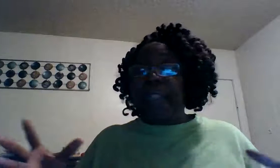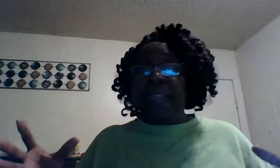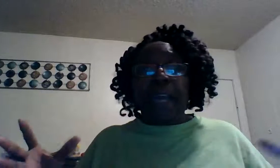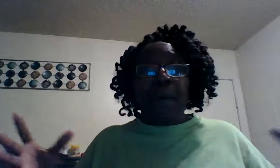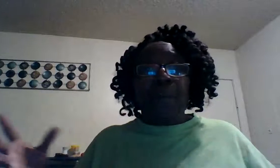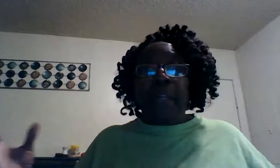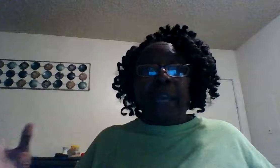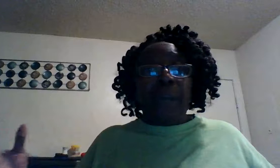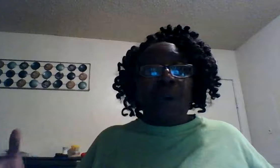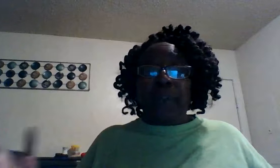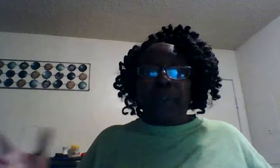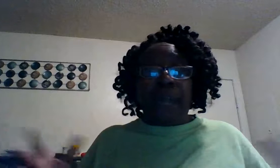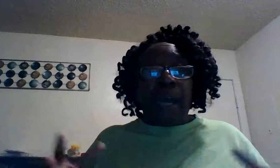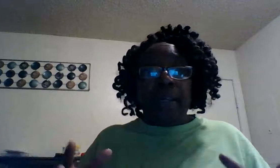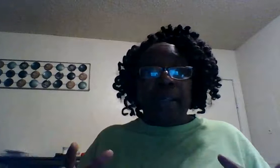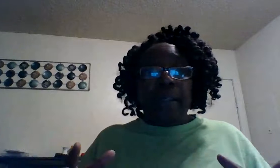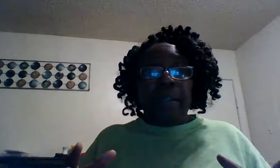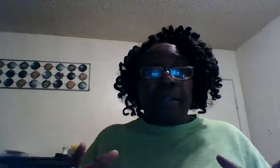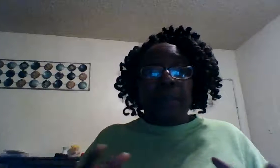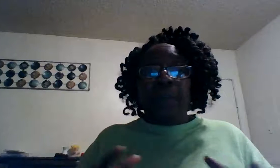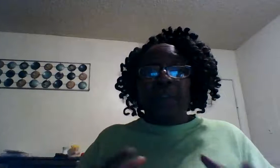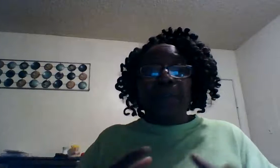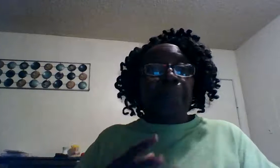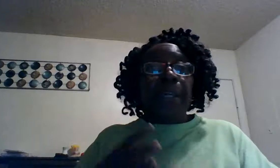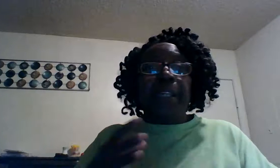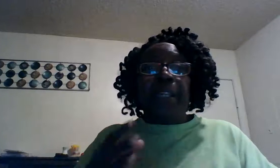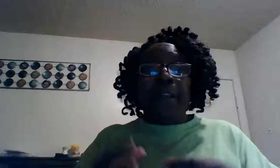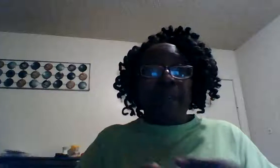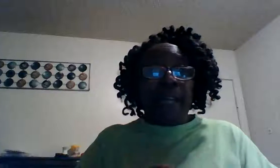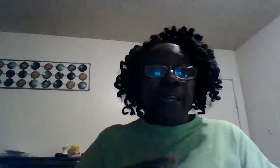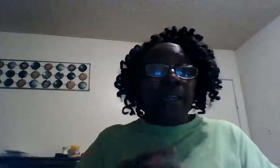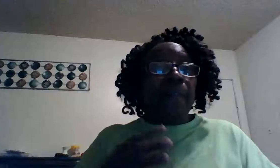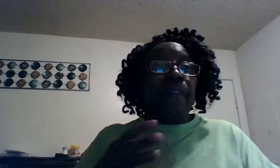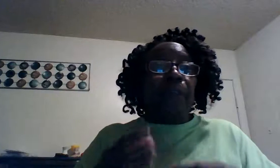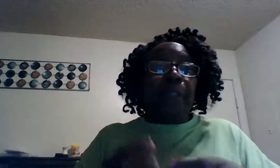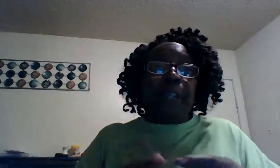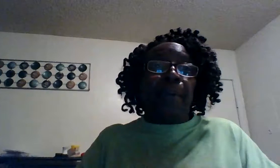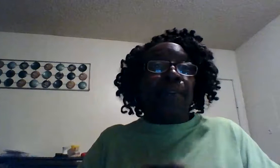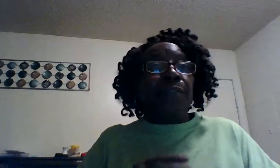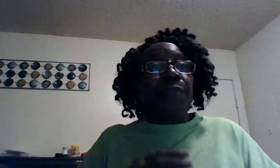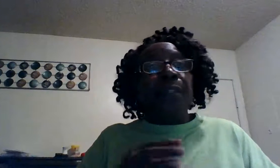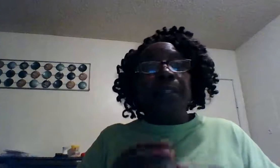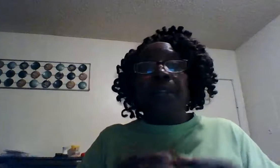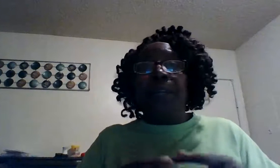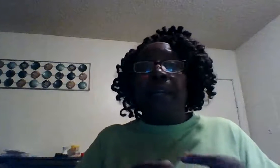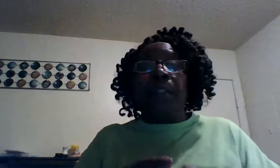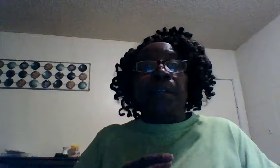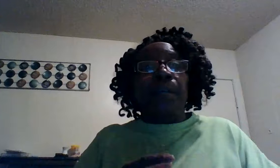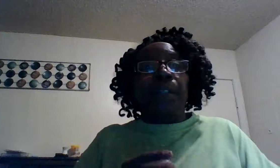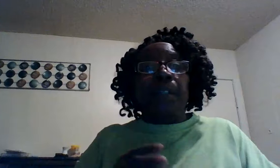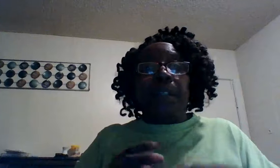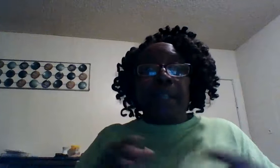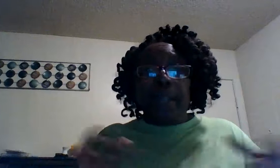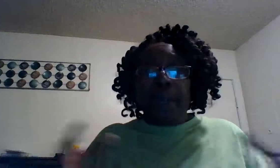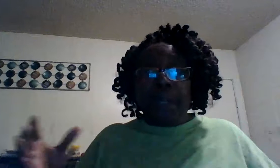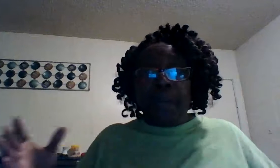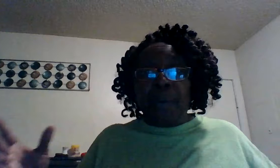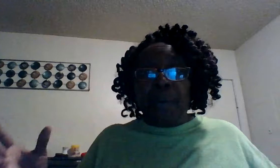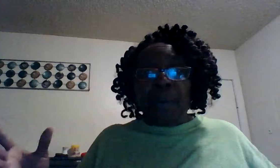decide what they want or not so if you're depending on that love or what that person treating you so good and then when they walk